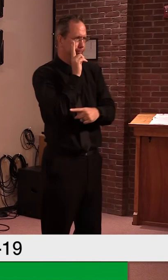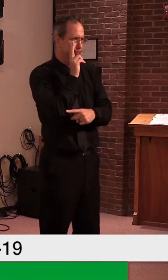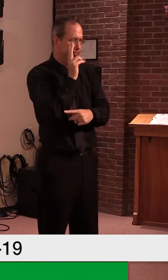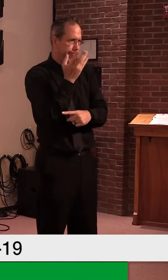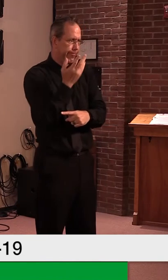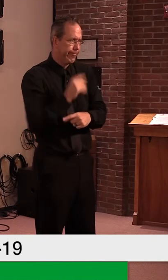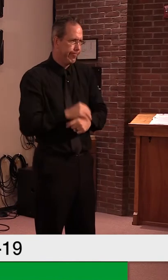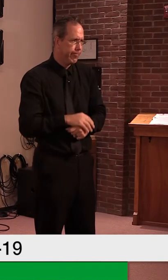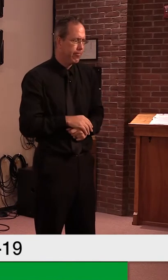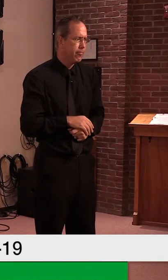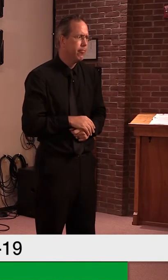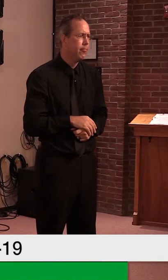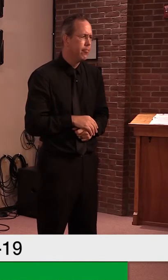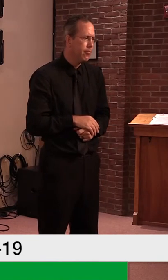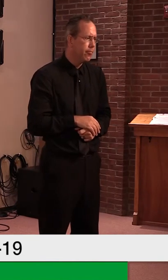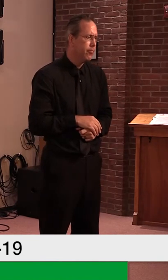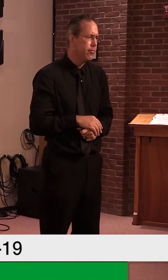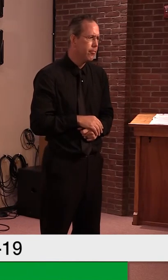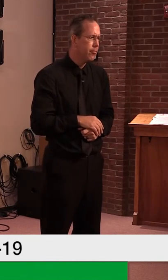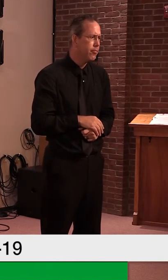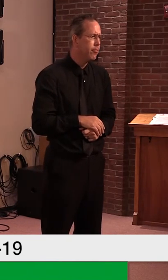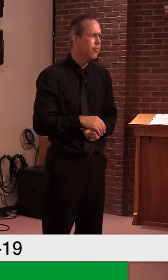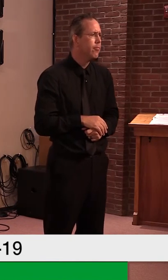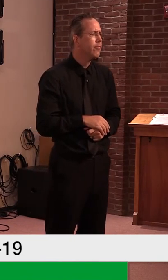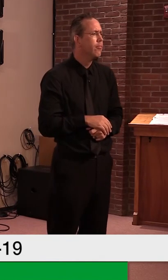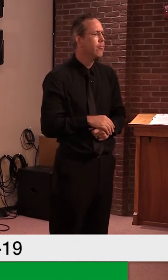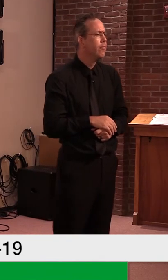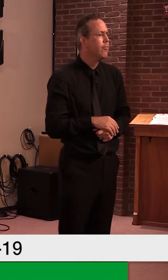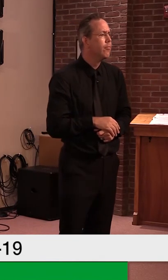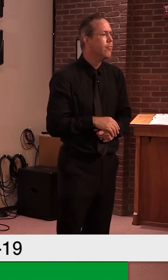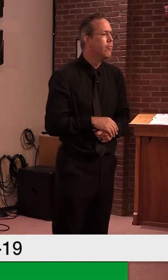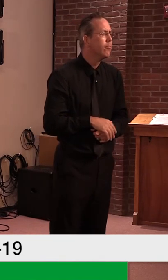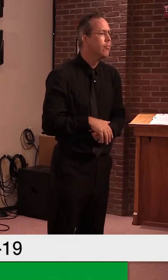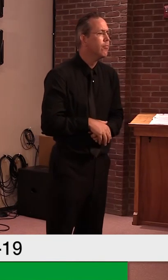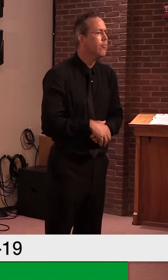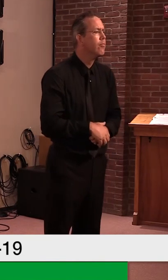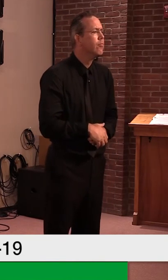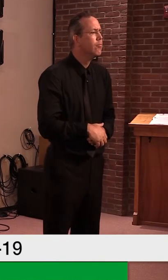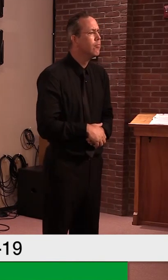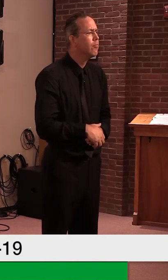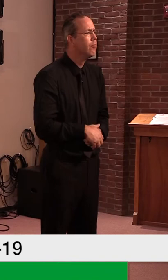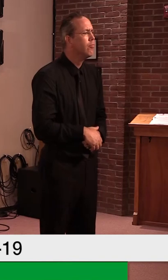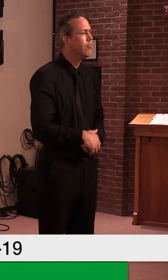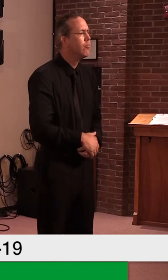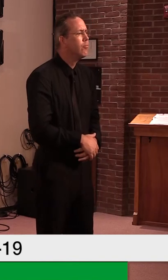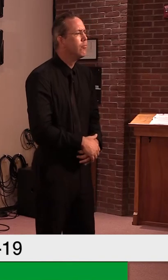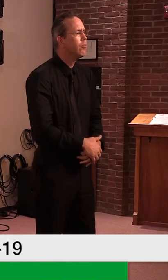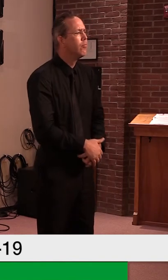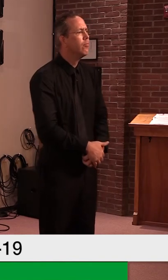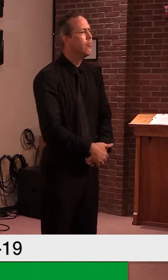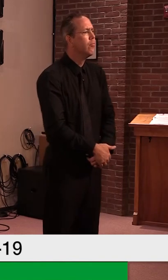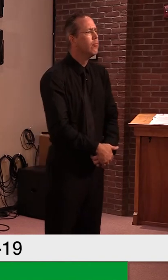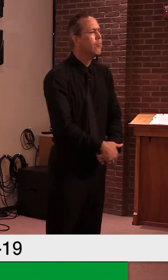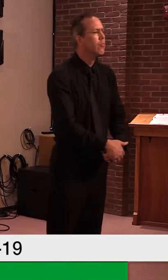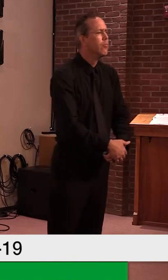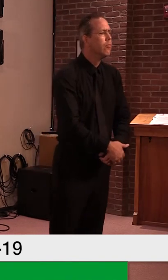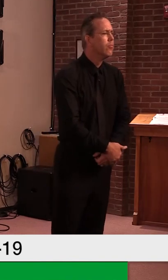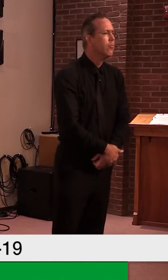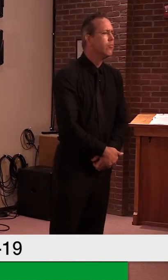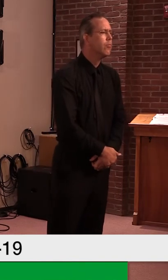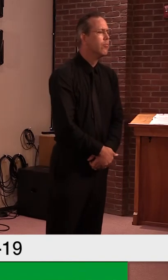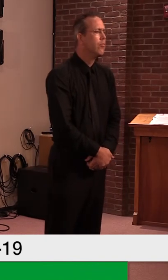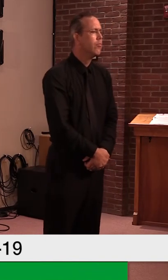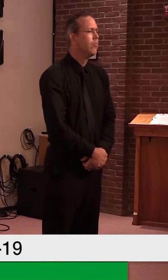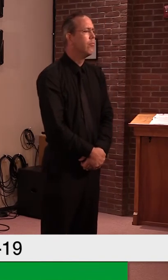correctional facility in the state of Vermont, even if the legislature became enamored with that proposal, we take years and years, um,